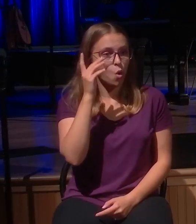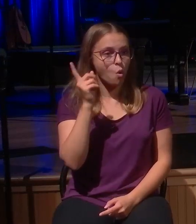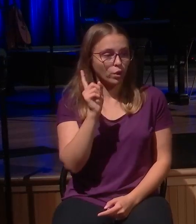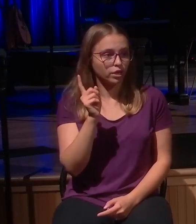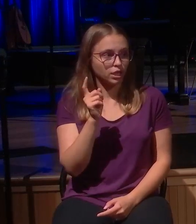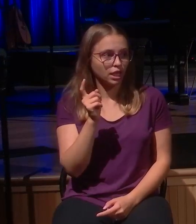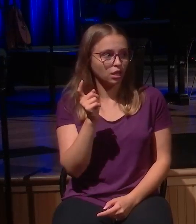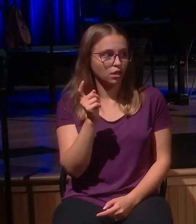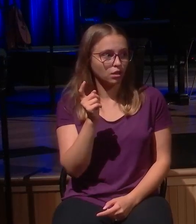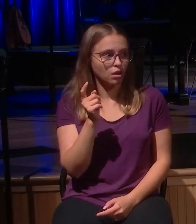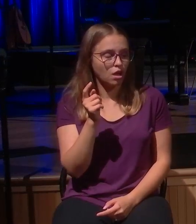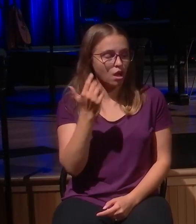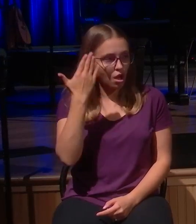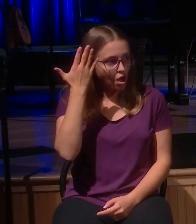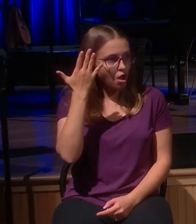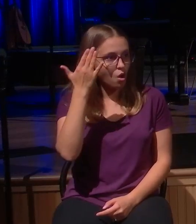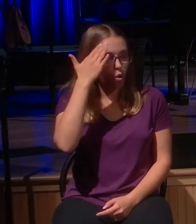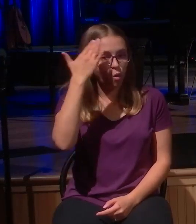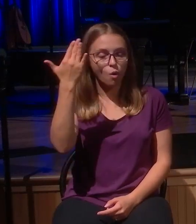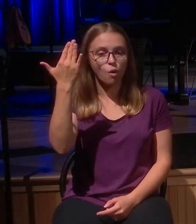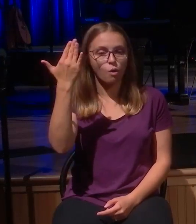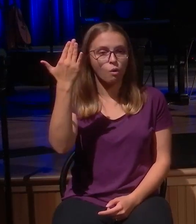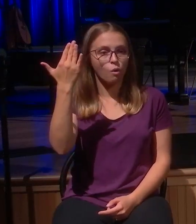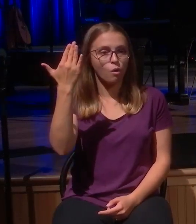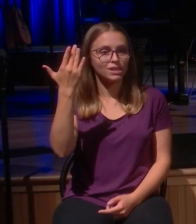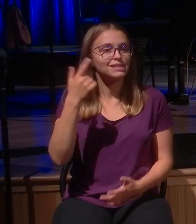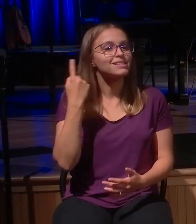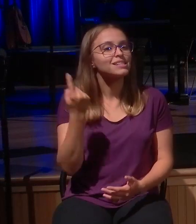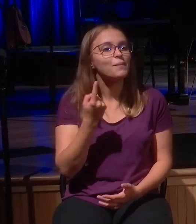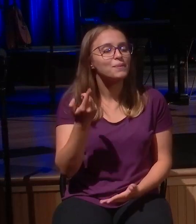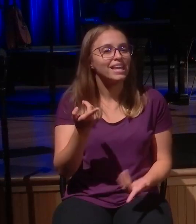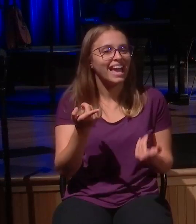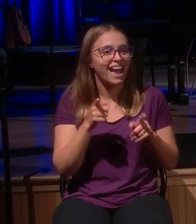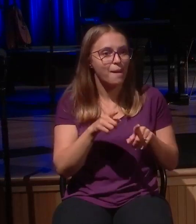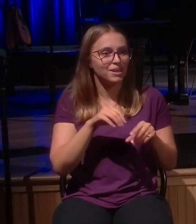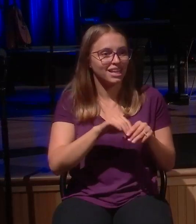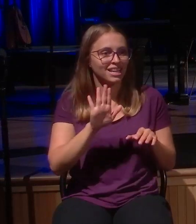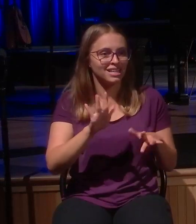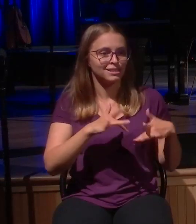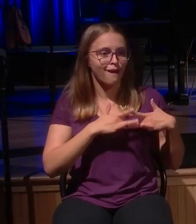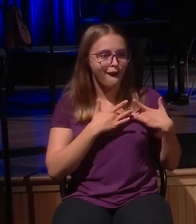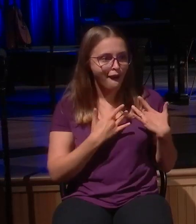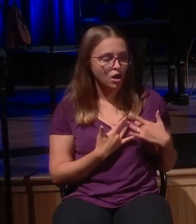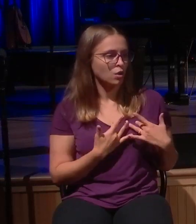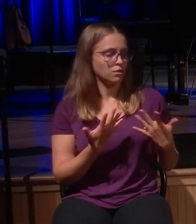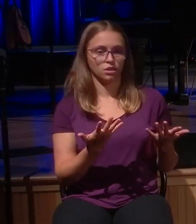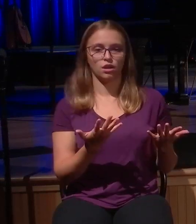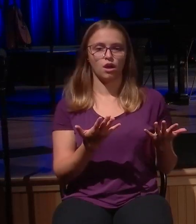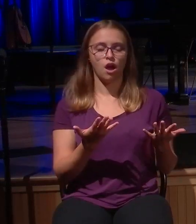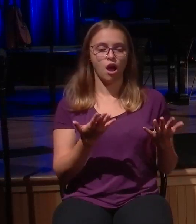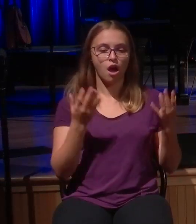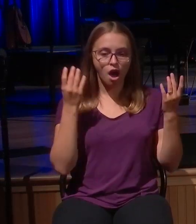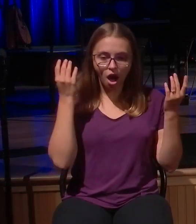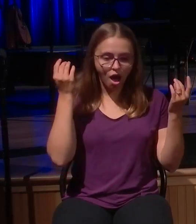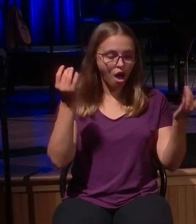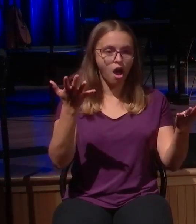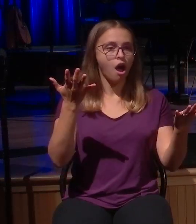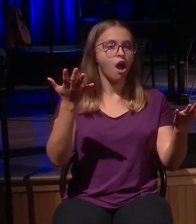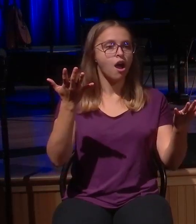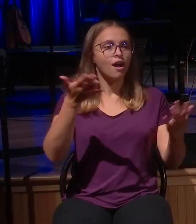a sudden, something, new hope, something happened within his heart that caused his mind to be like, oh, life was better with the